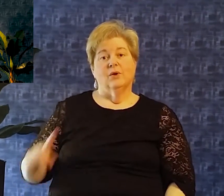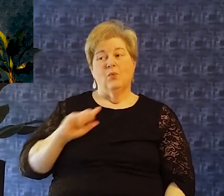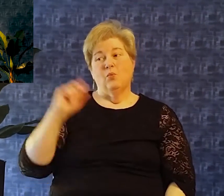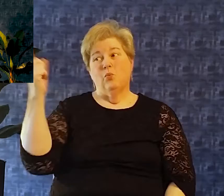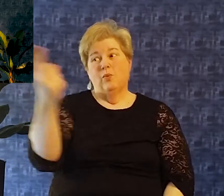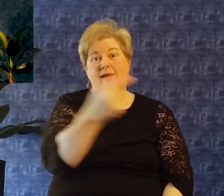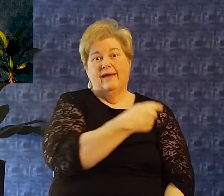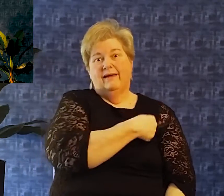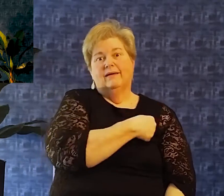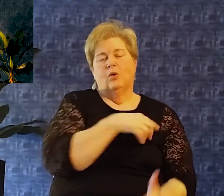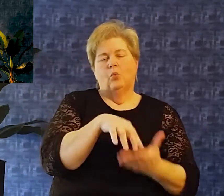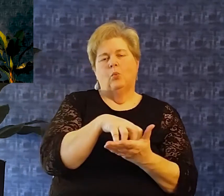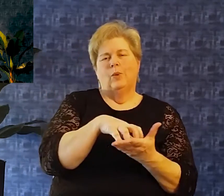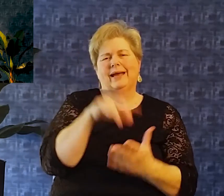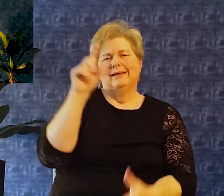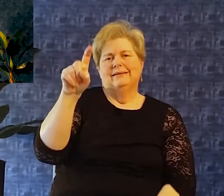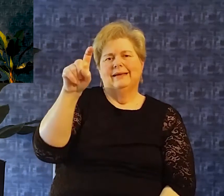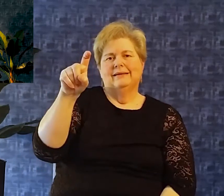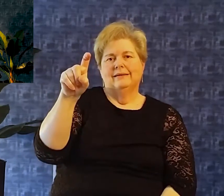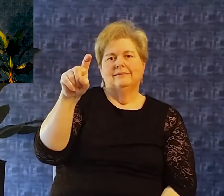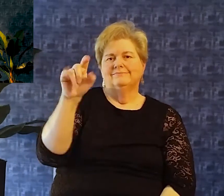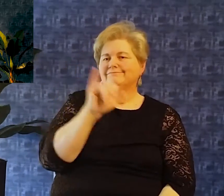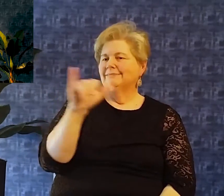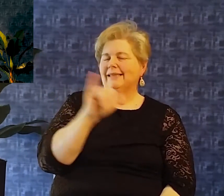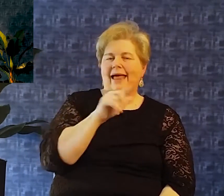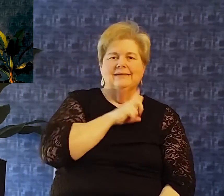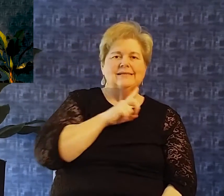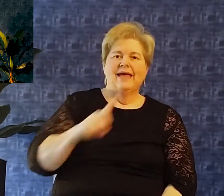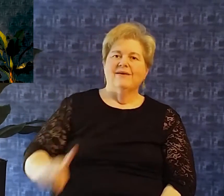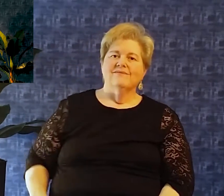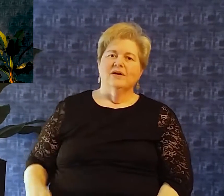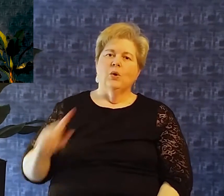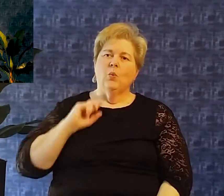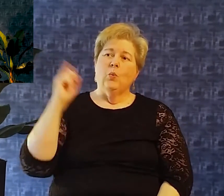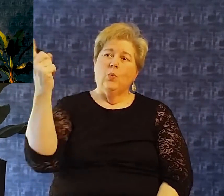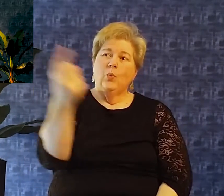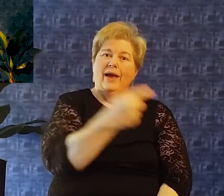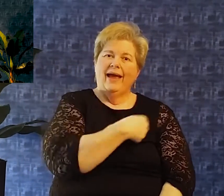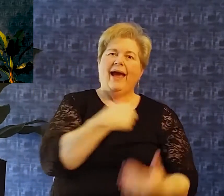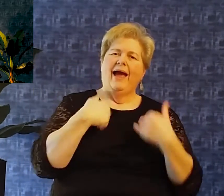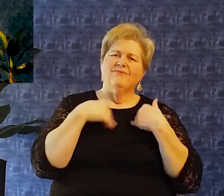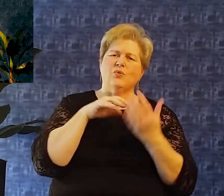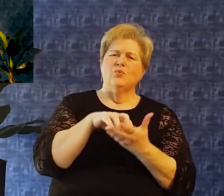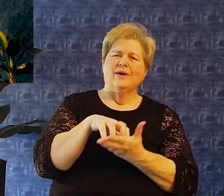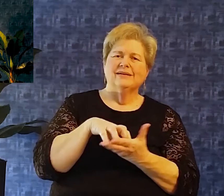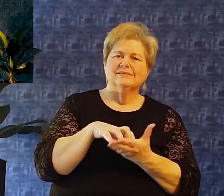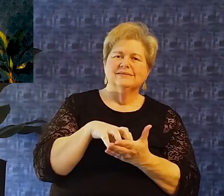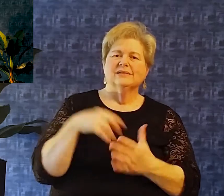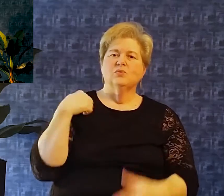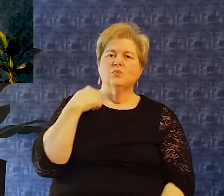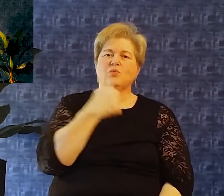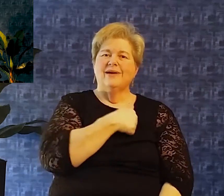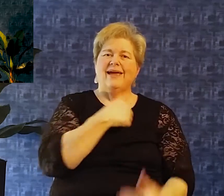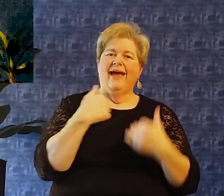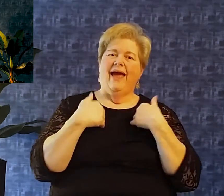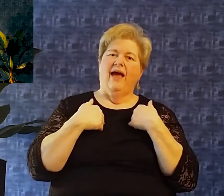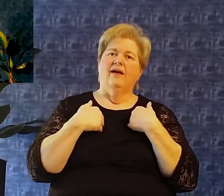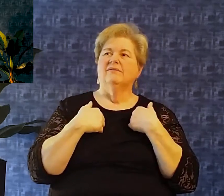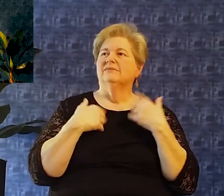Weaknesses we have Vulnerabilities And whether or not we want to admit it or not like